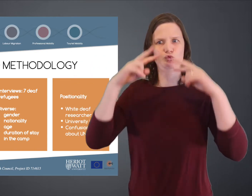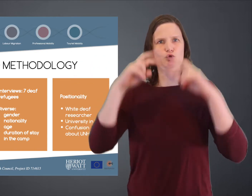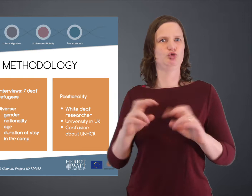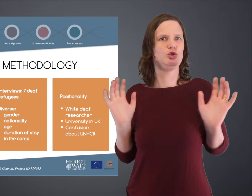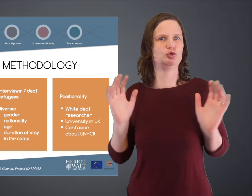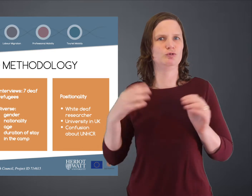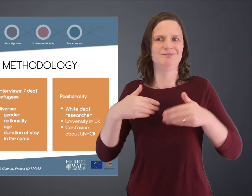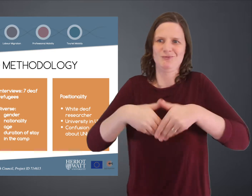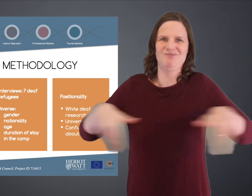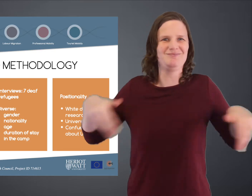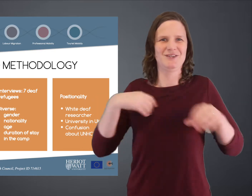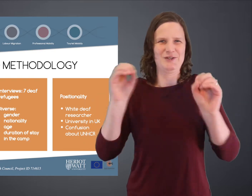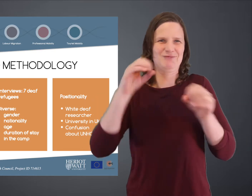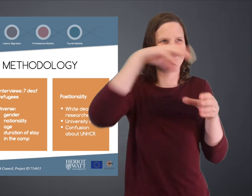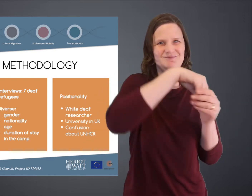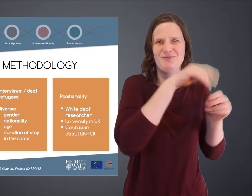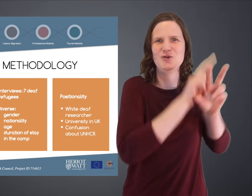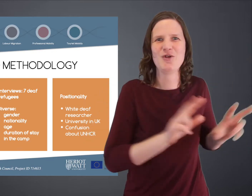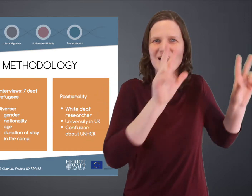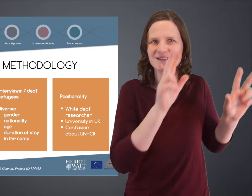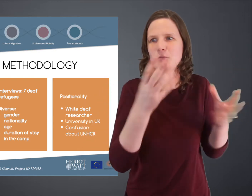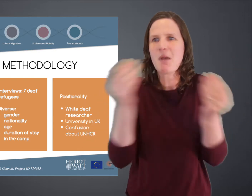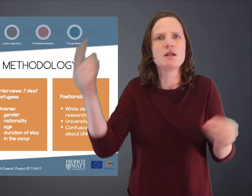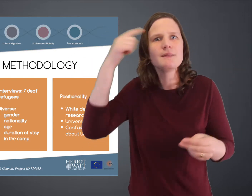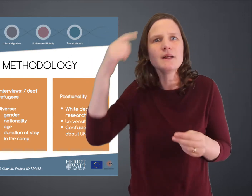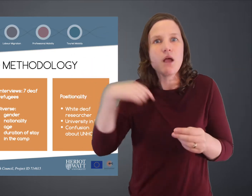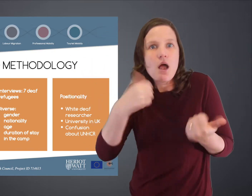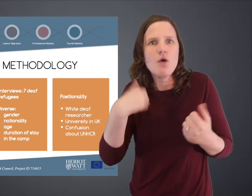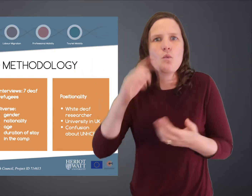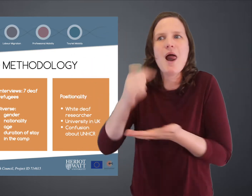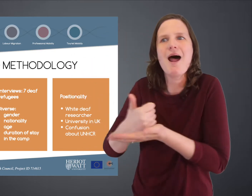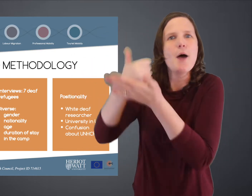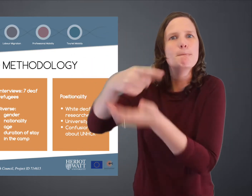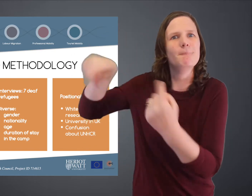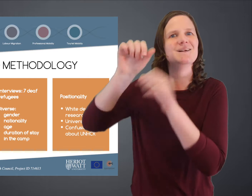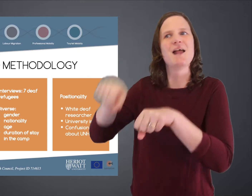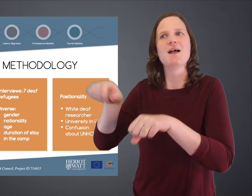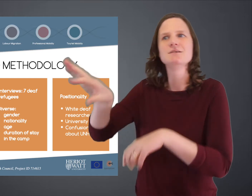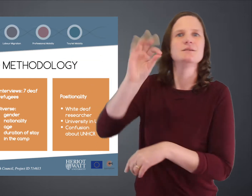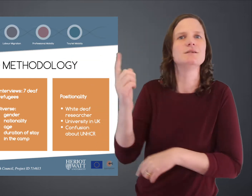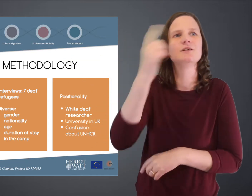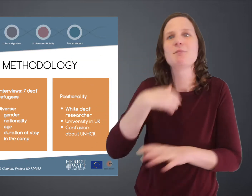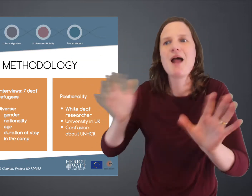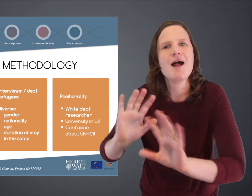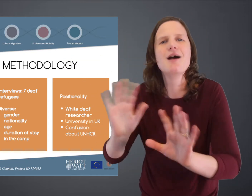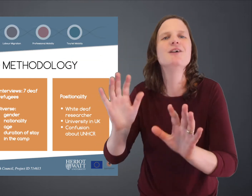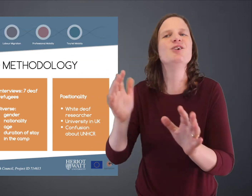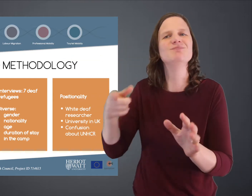there to help them, to assist them with this relocation to another country. And I had to explain again and again that I was not from the UN.